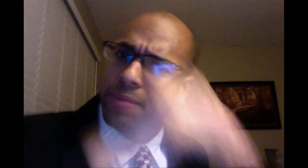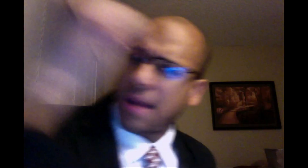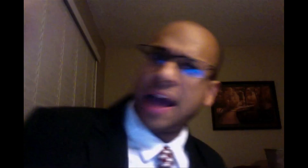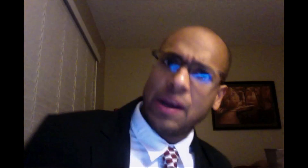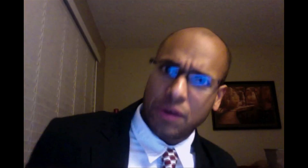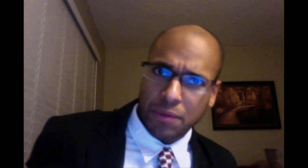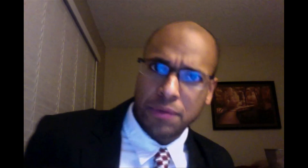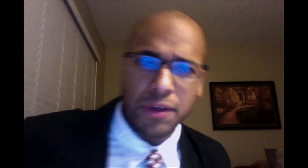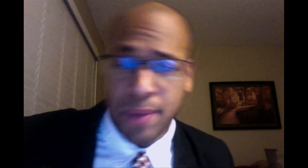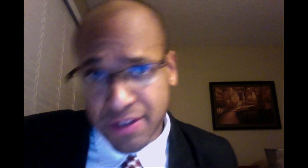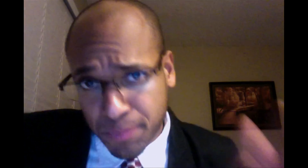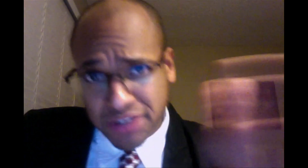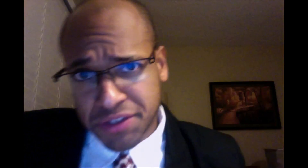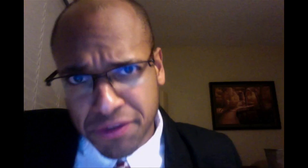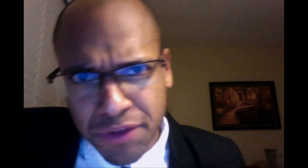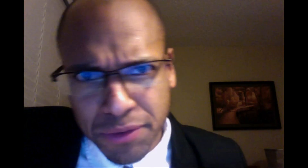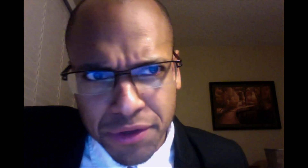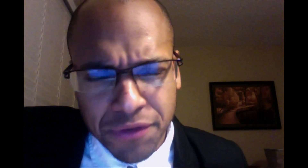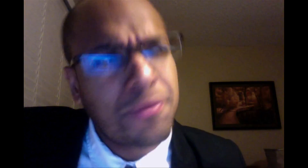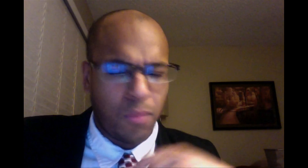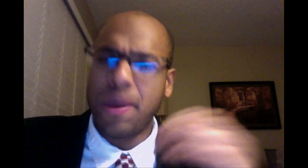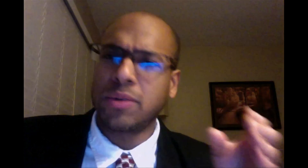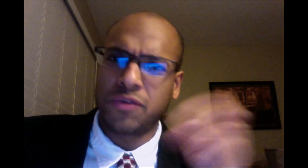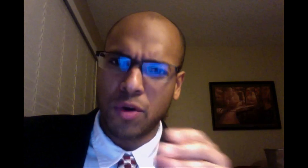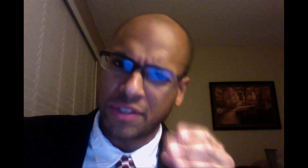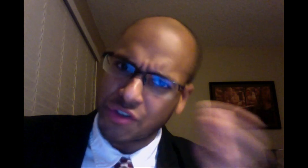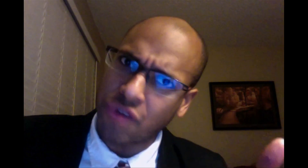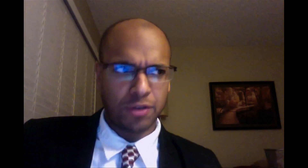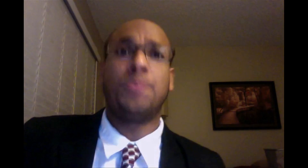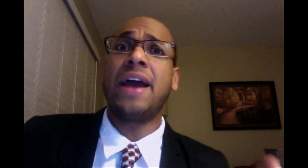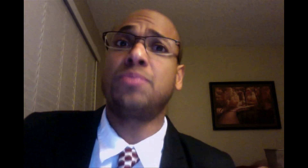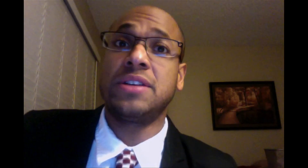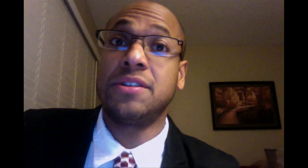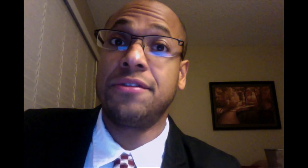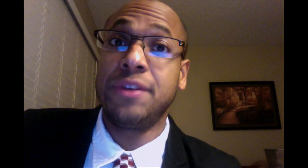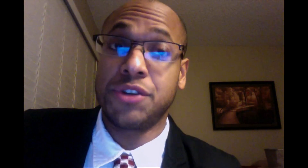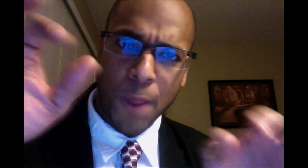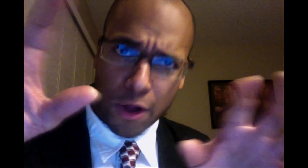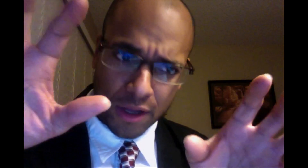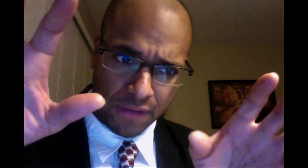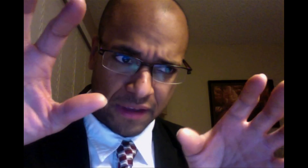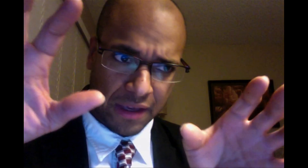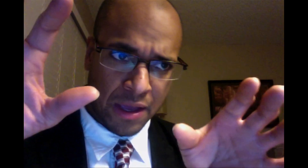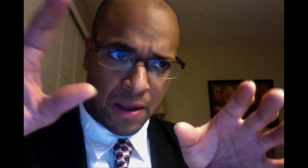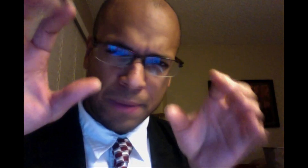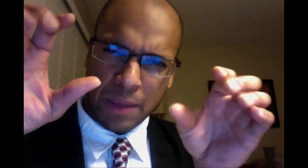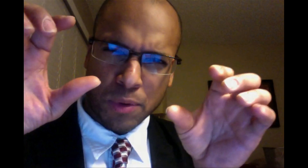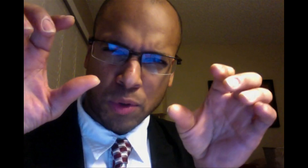behind you. The past, present, and future. Backwards, forwards, and straight. The past, present, and future. All of the people who